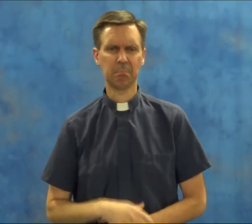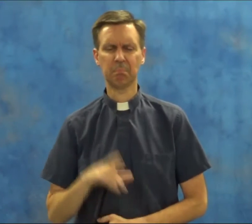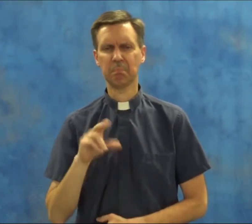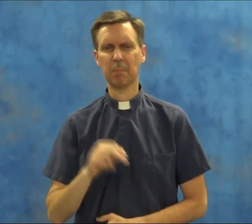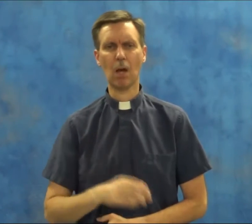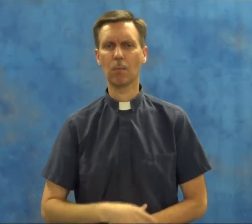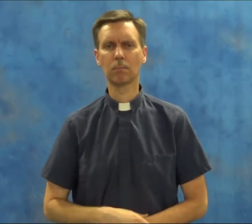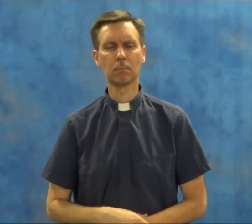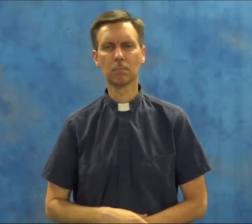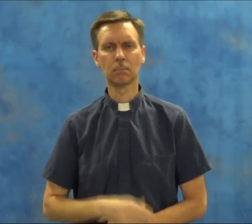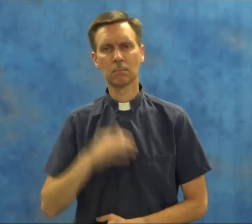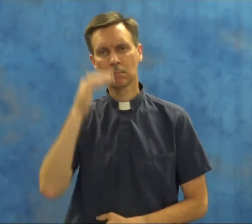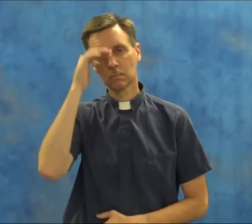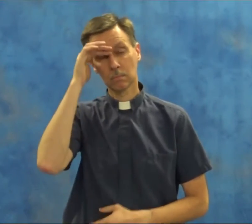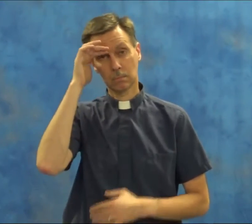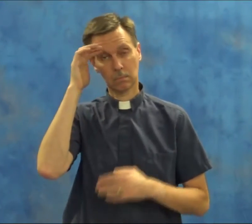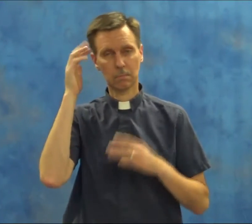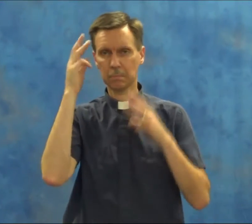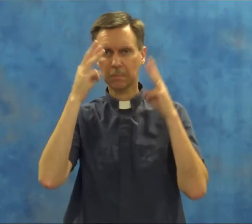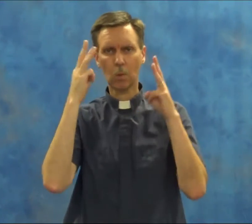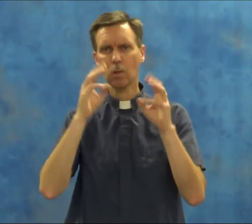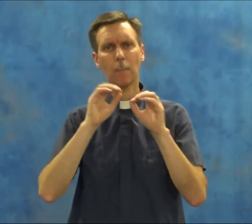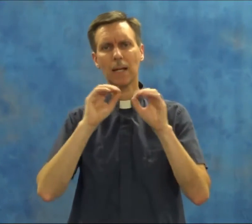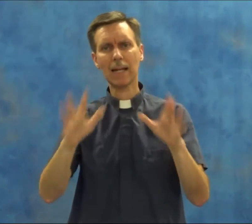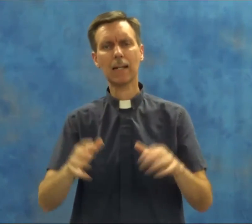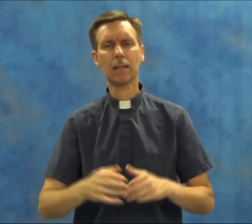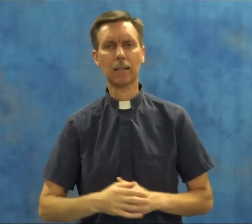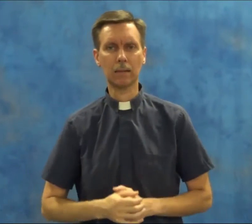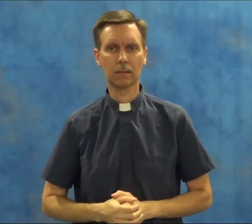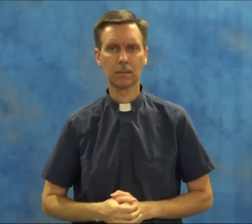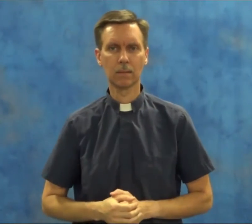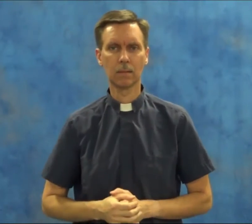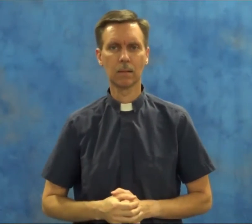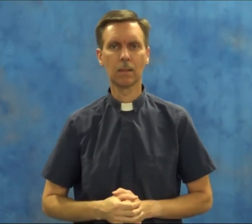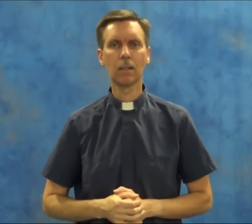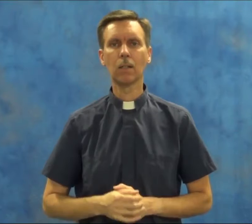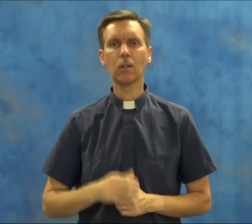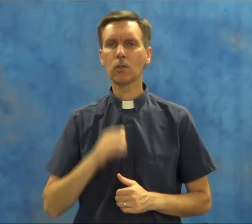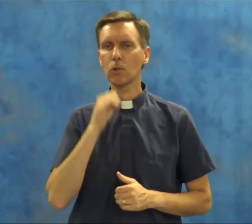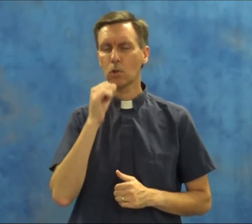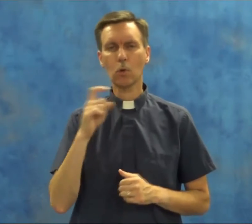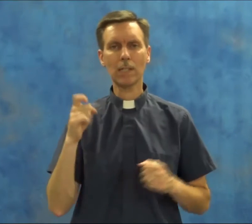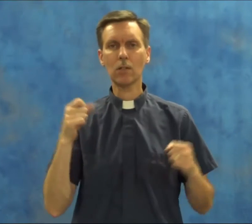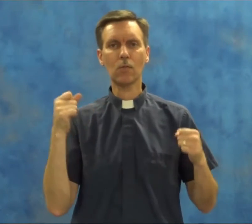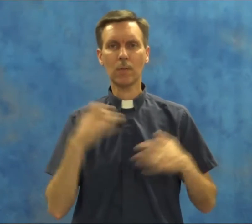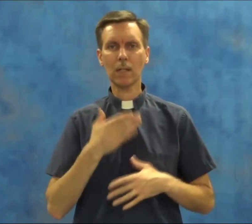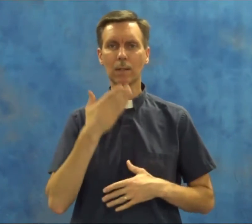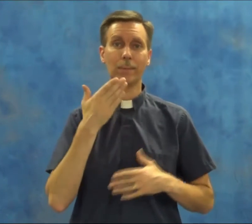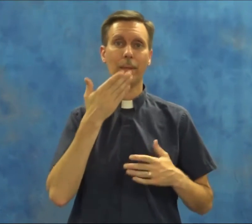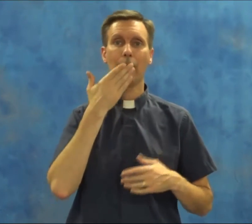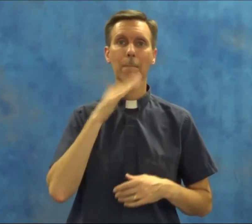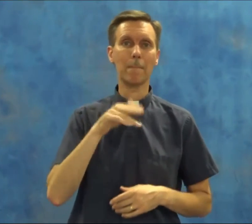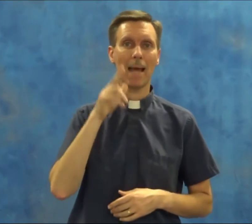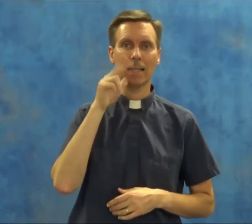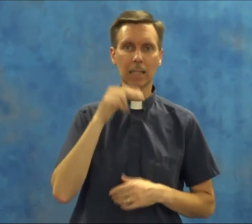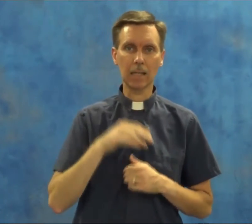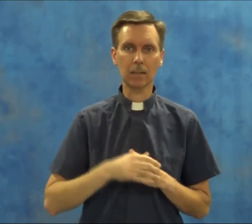No. Don't worry about anything. You don't need to fear bad luck,